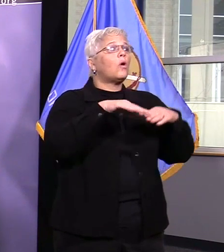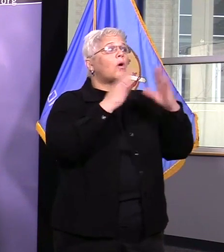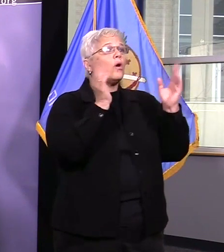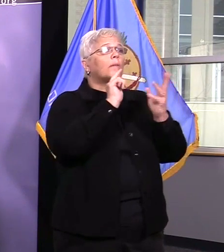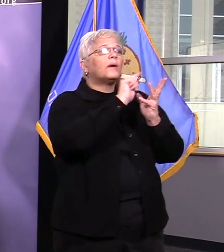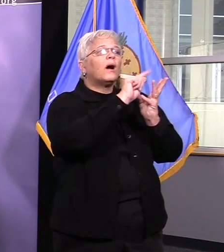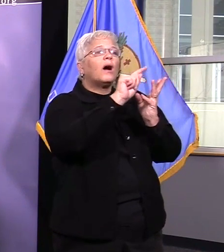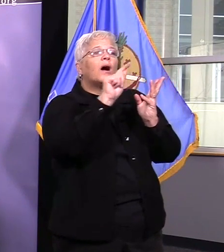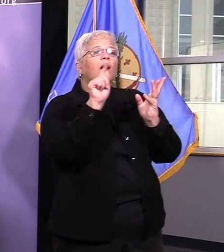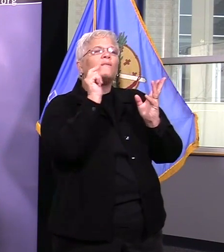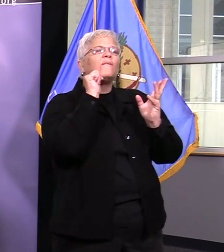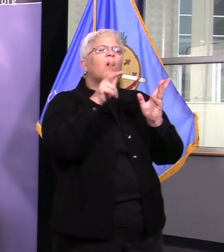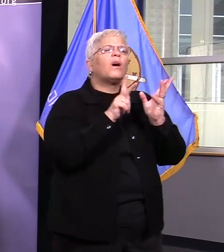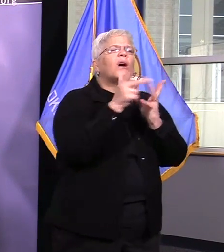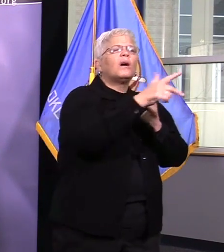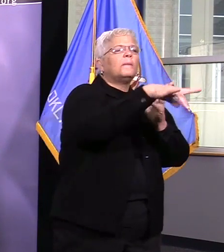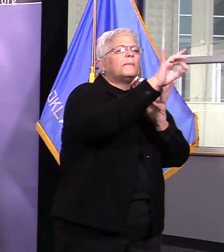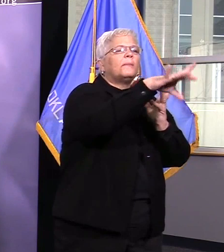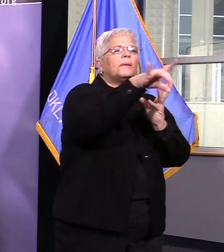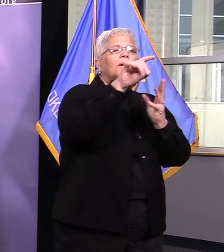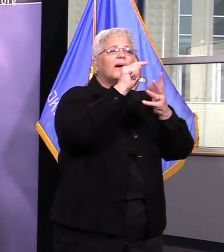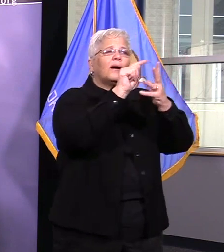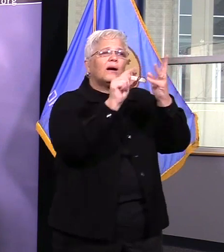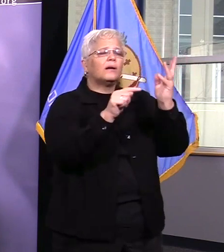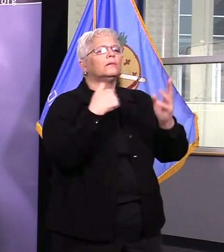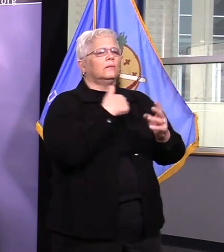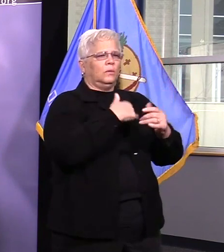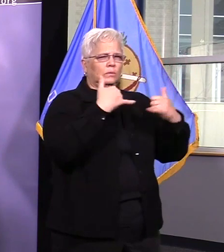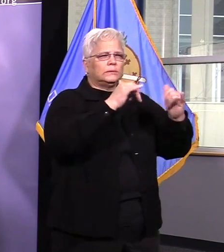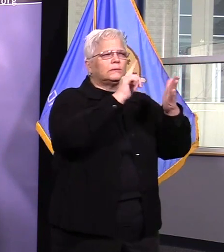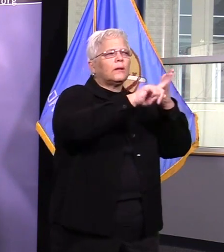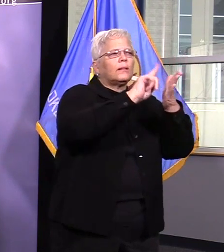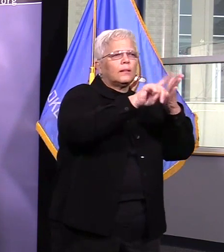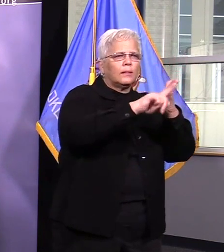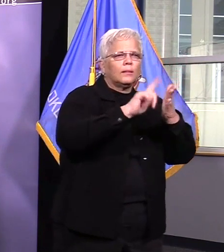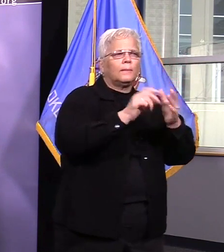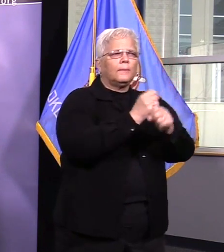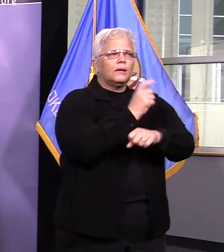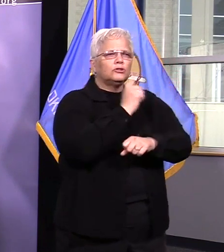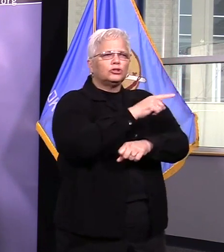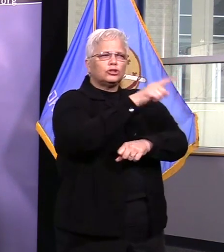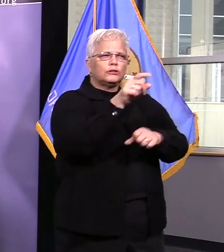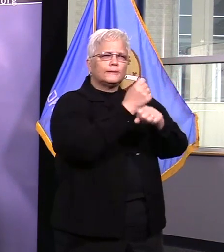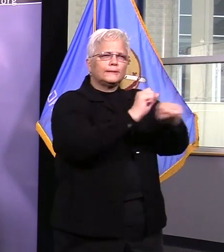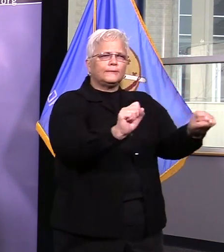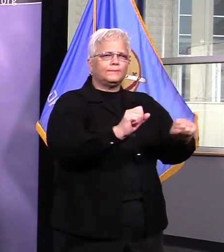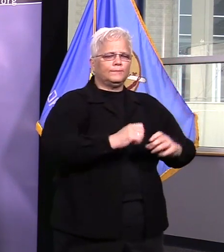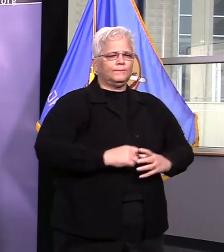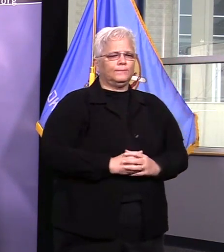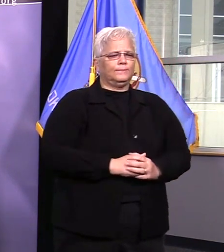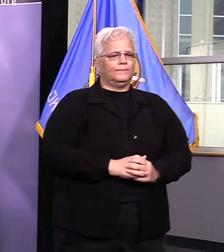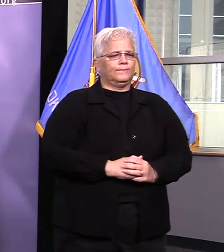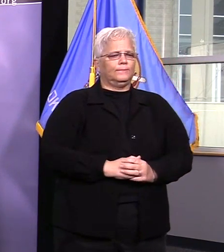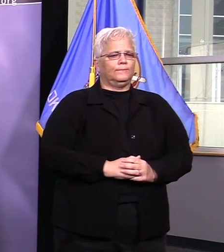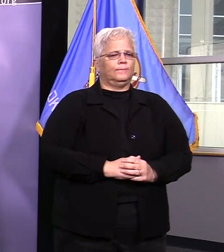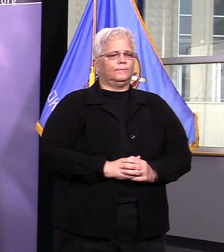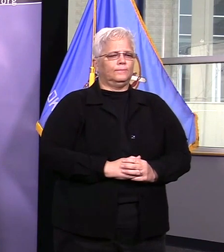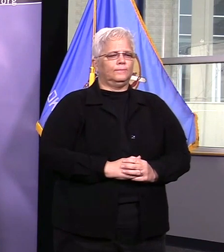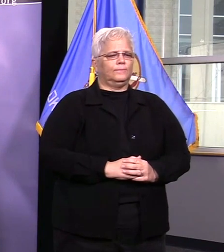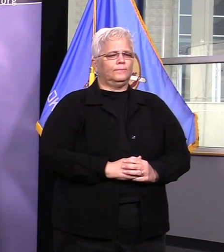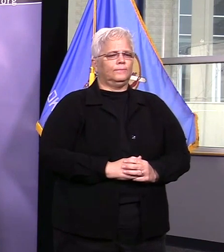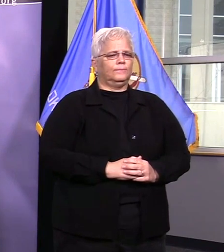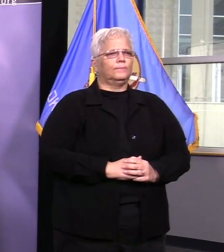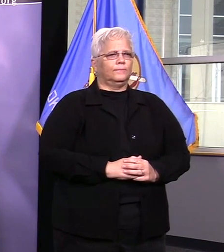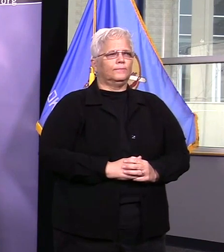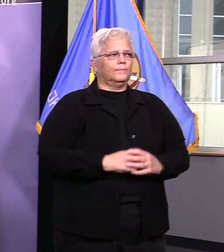Our staff is still conducting routine inspections, reaching out to restaurants by phone or in-person visits to offer food safety consults and to review